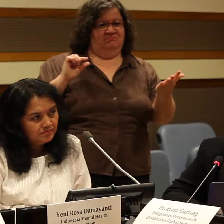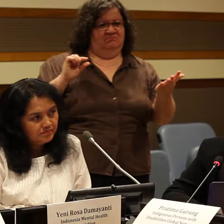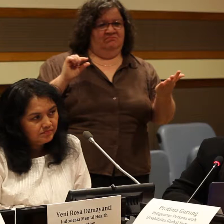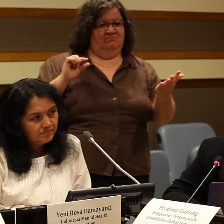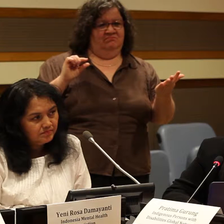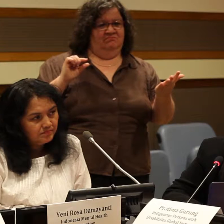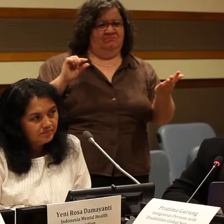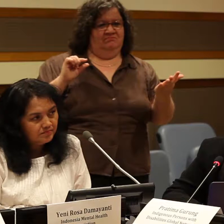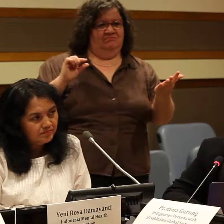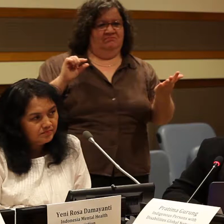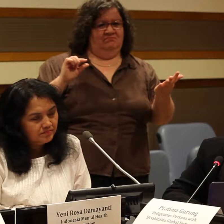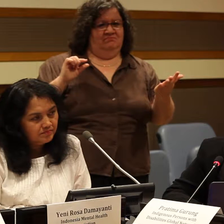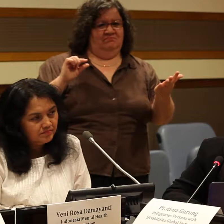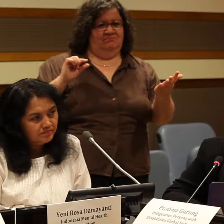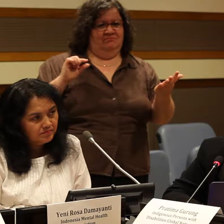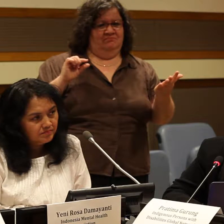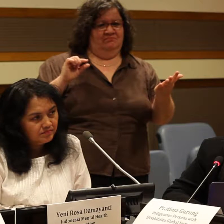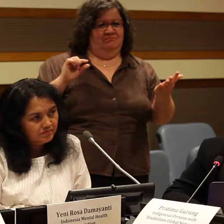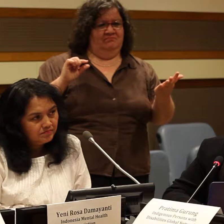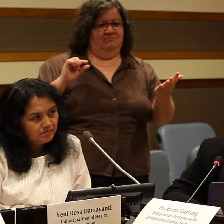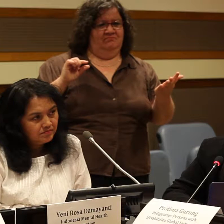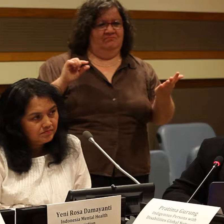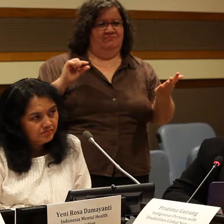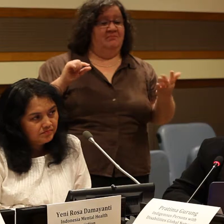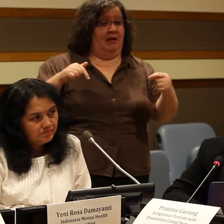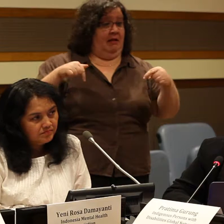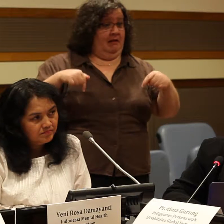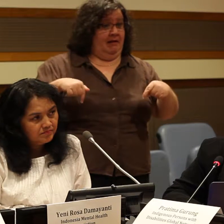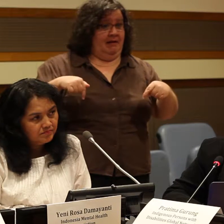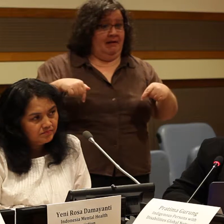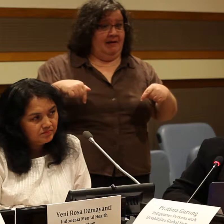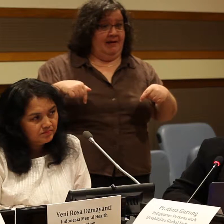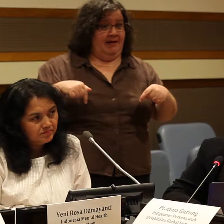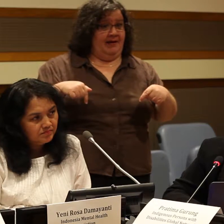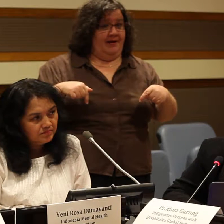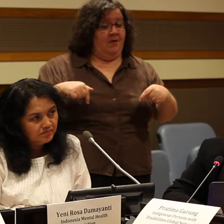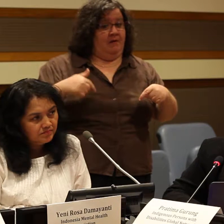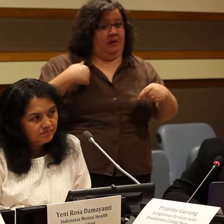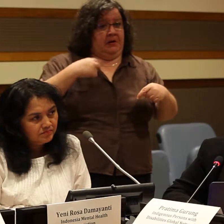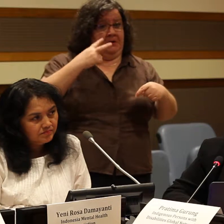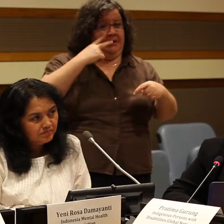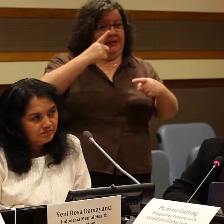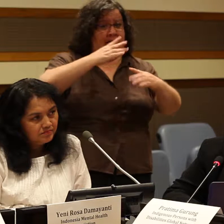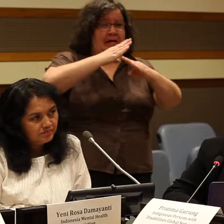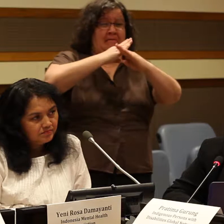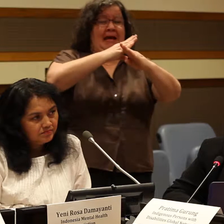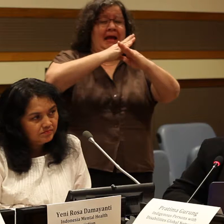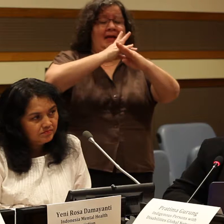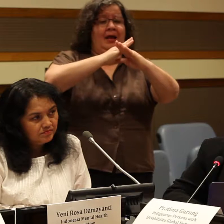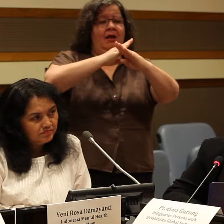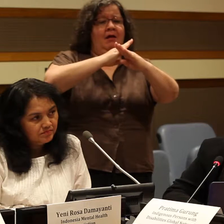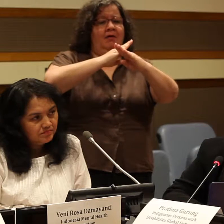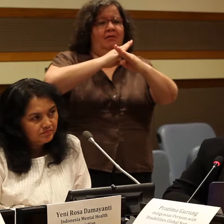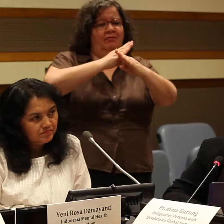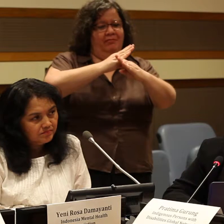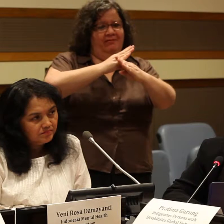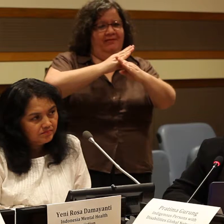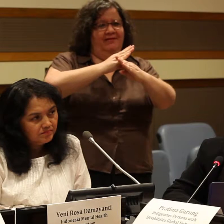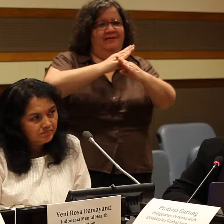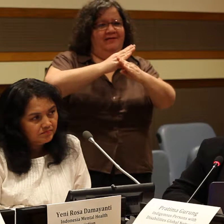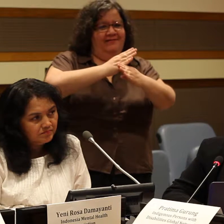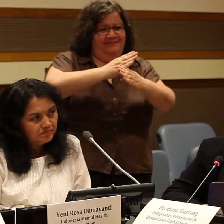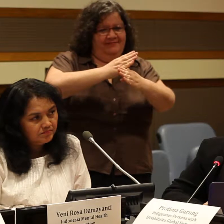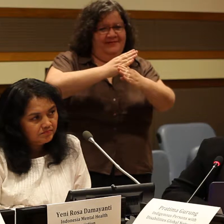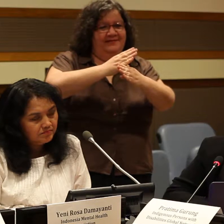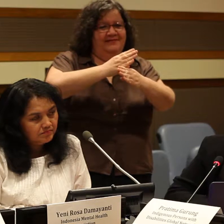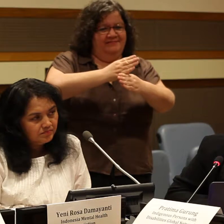but because rather it's a key for our success and prosperity for an equitable society we live.